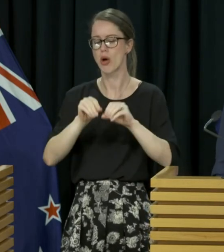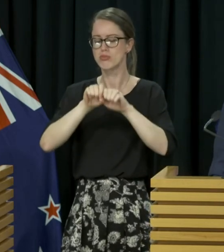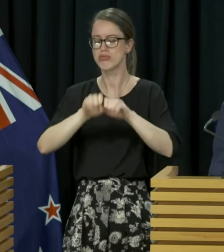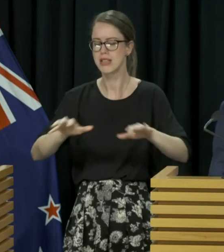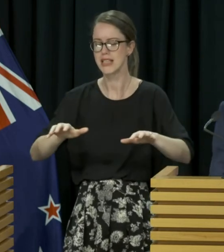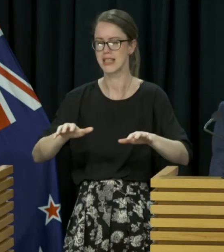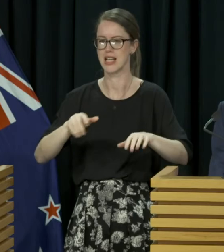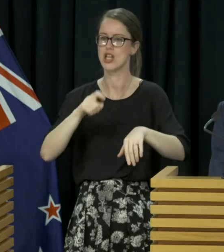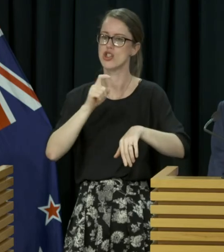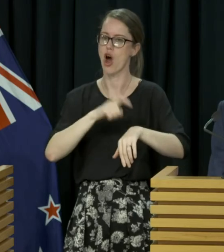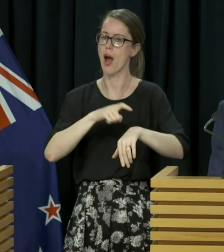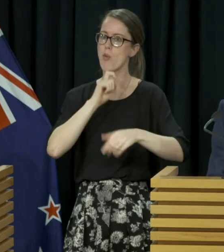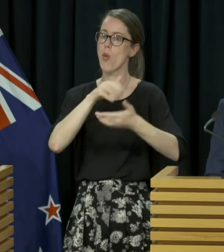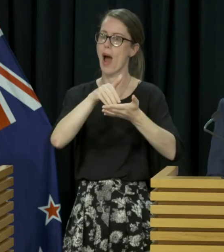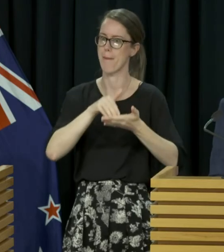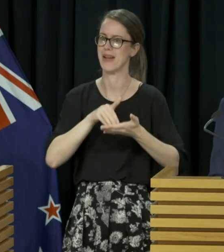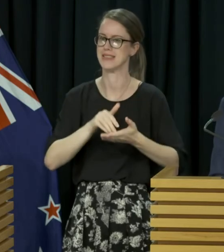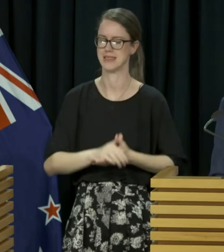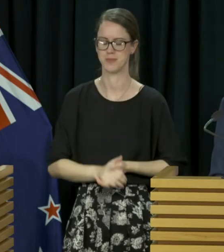time is our friend here.